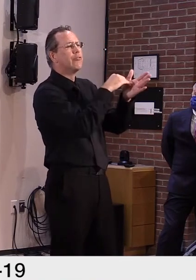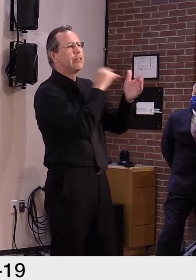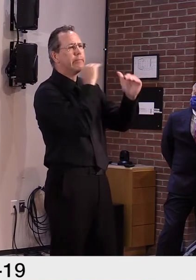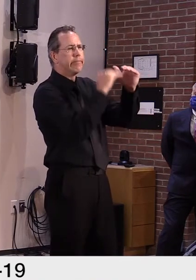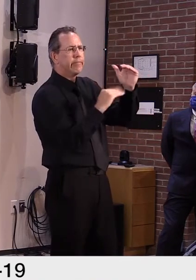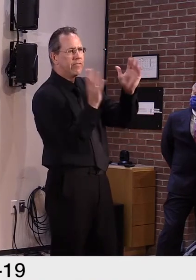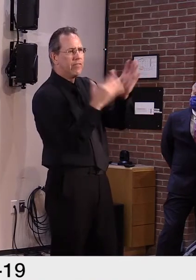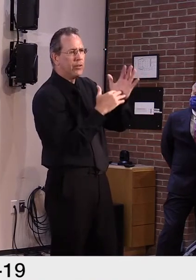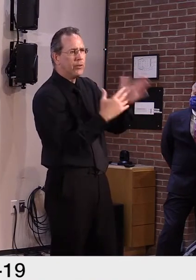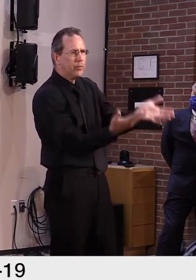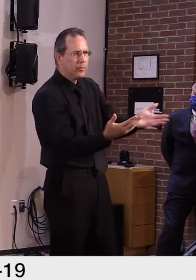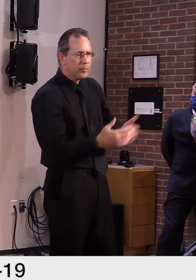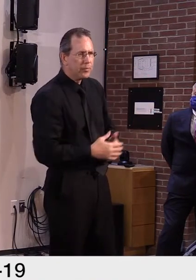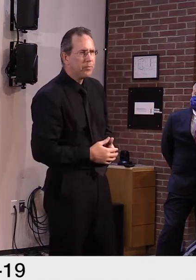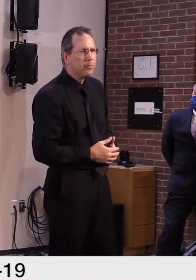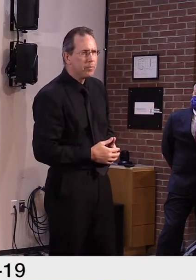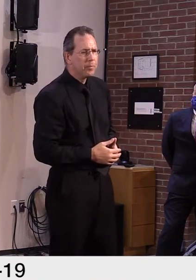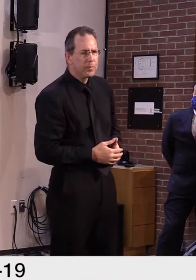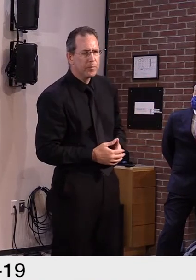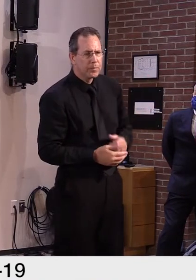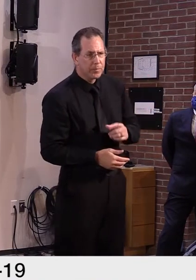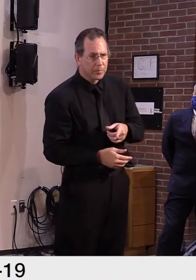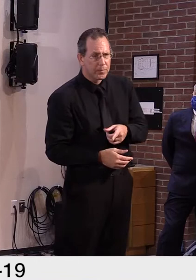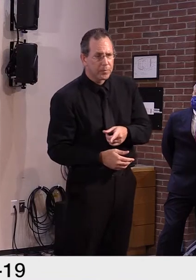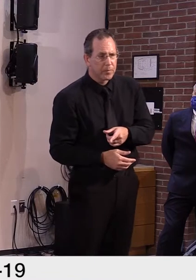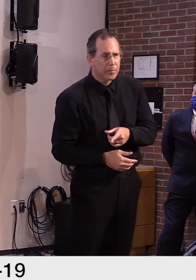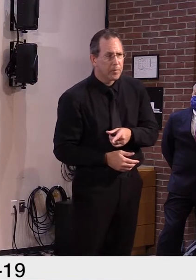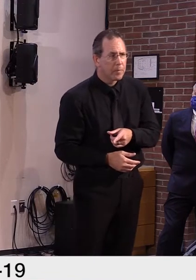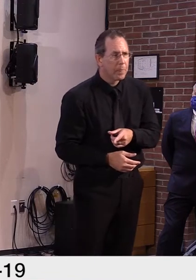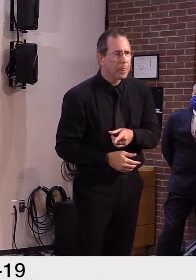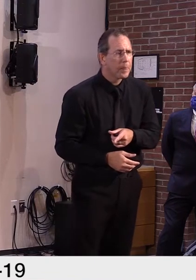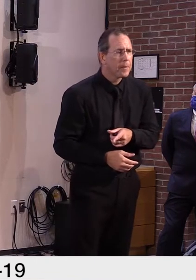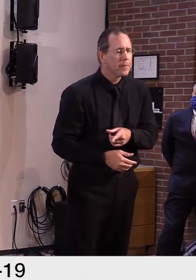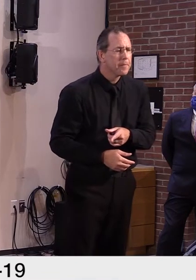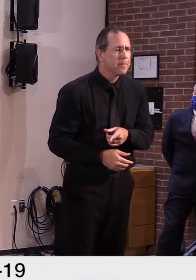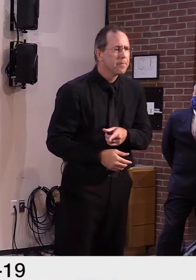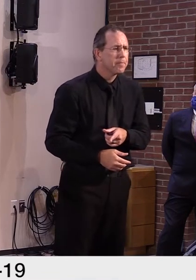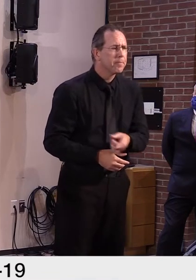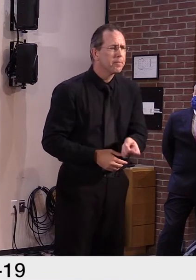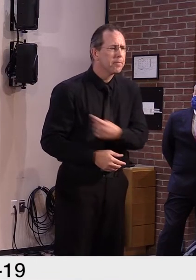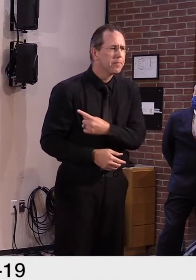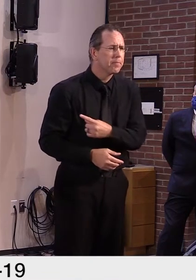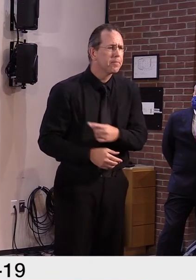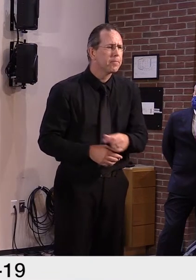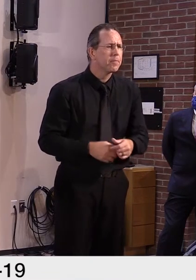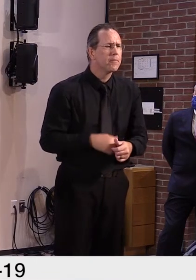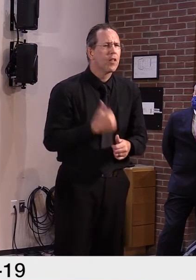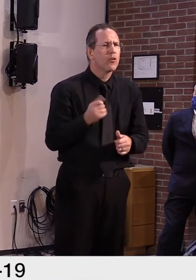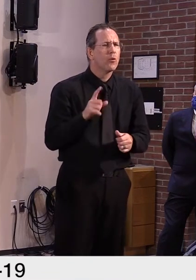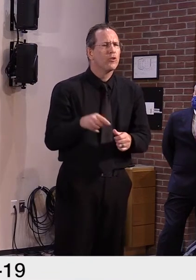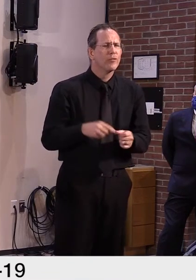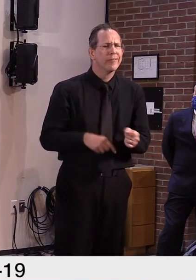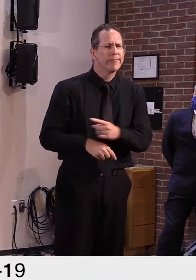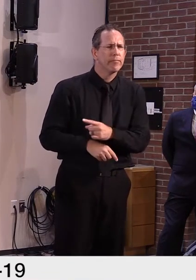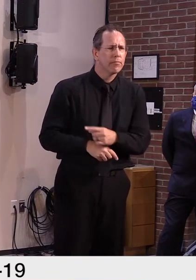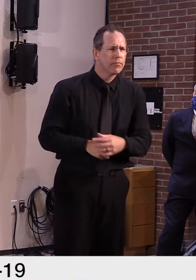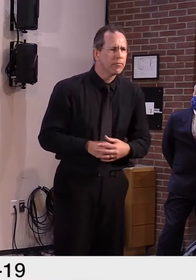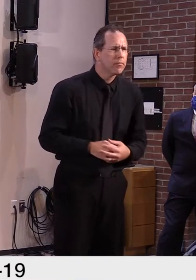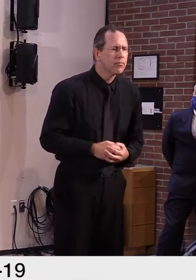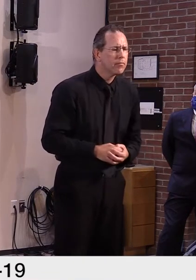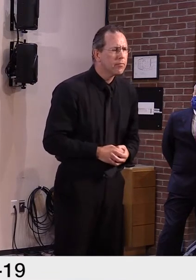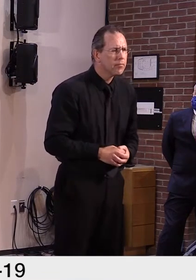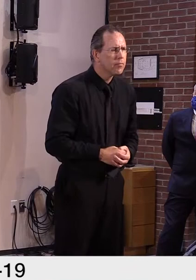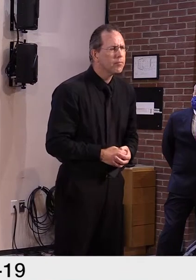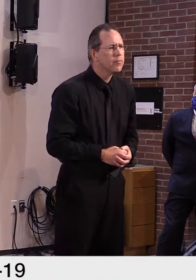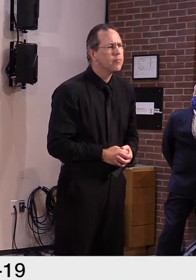So this is kind of building off what Kat was saying, but so is there a number of, like are you looking for a couple hundred more